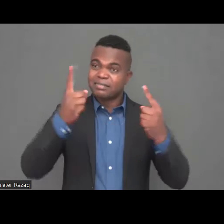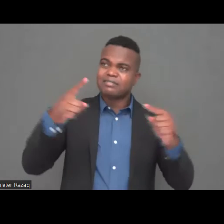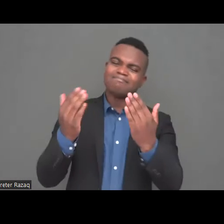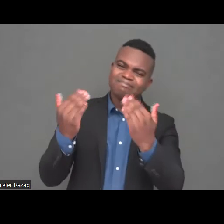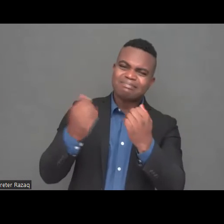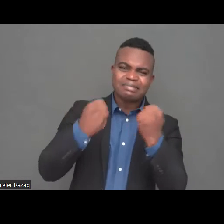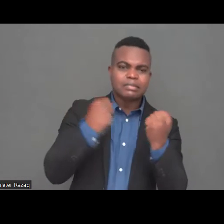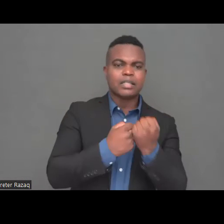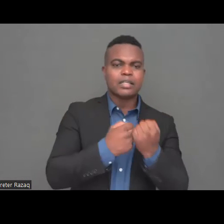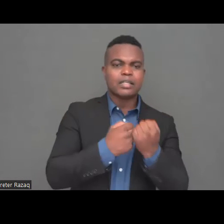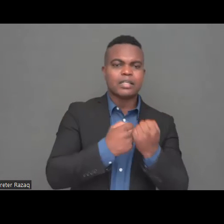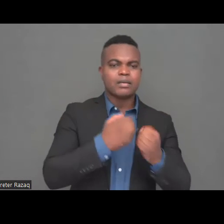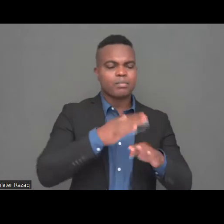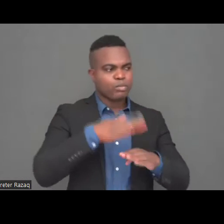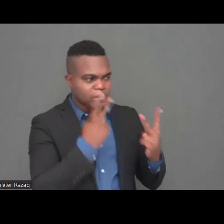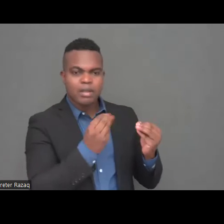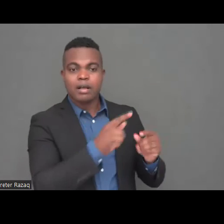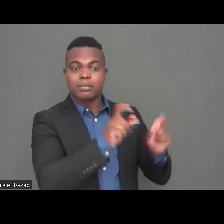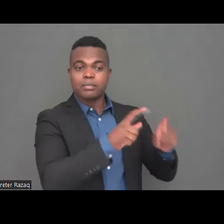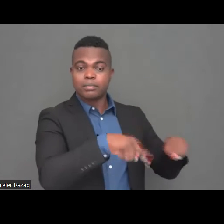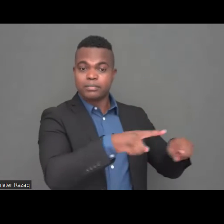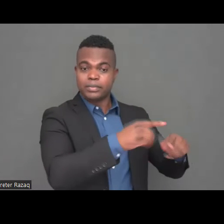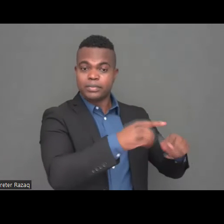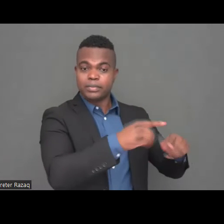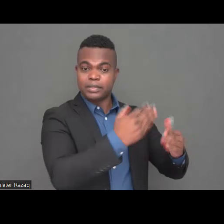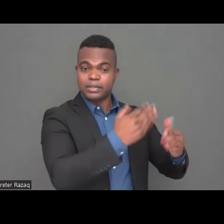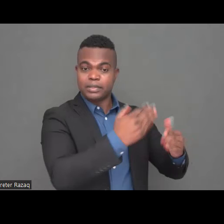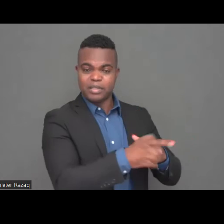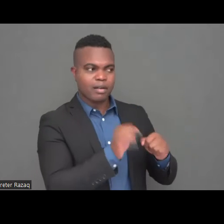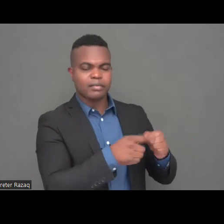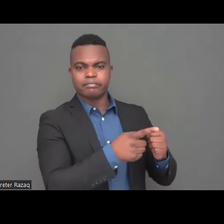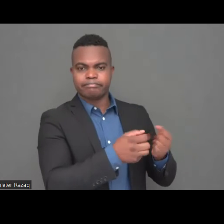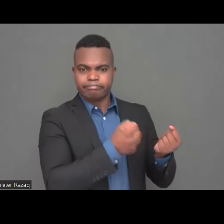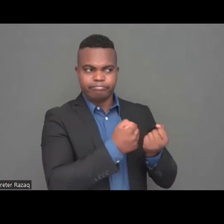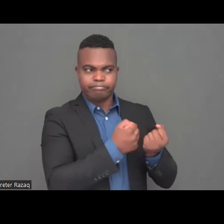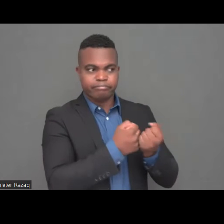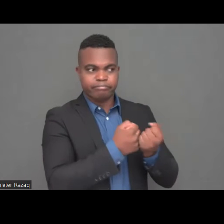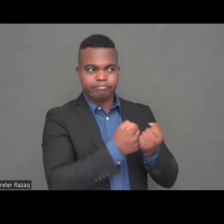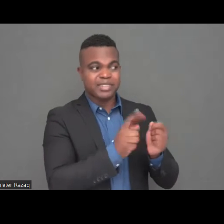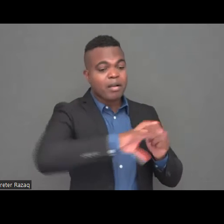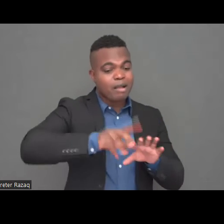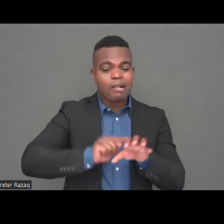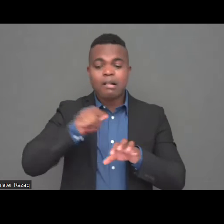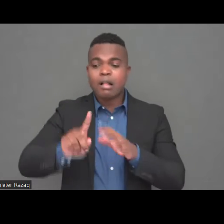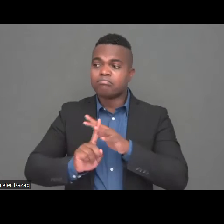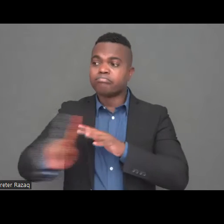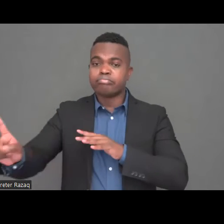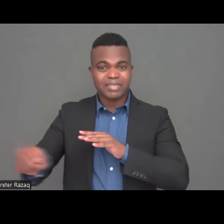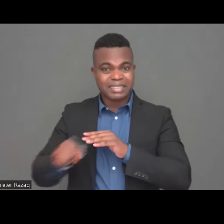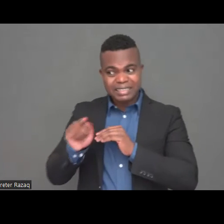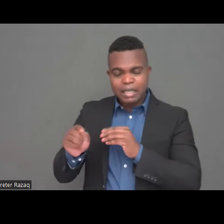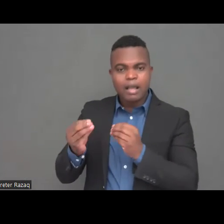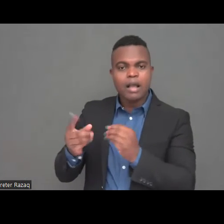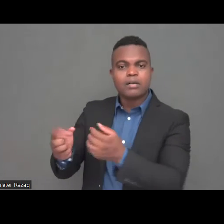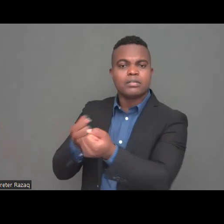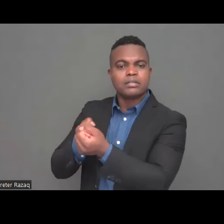to all services including integration, education, livelihood